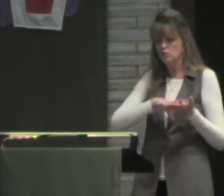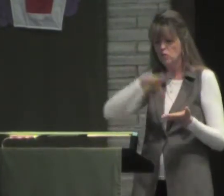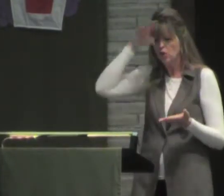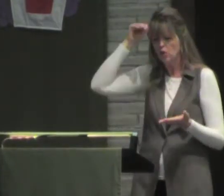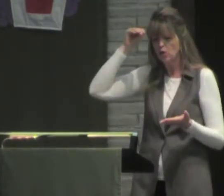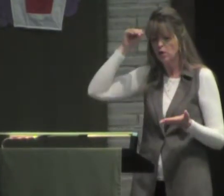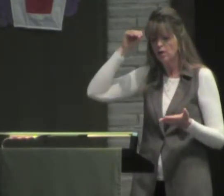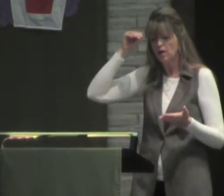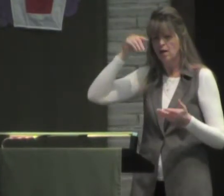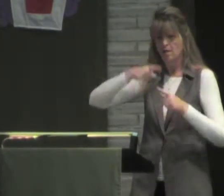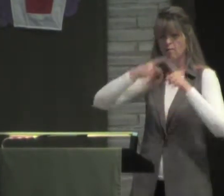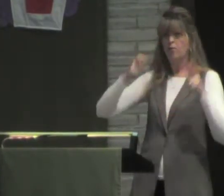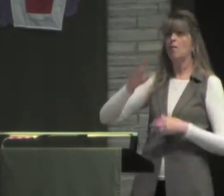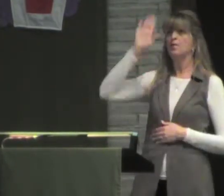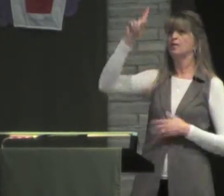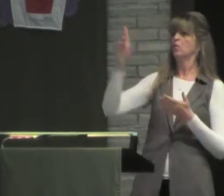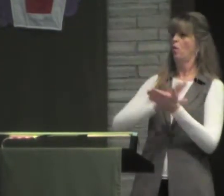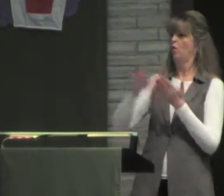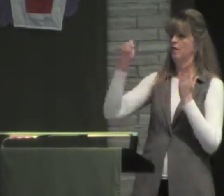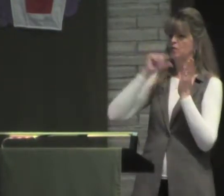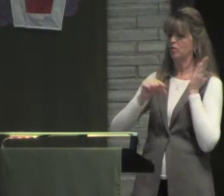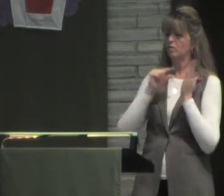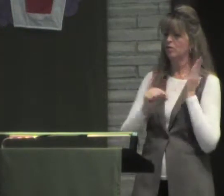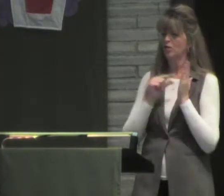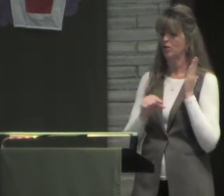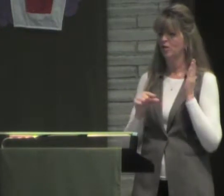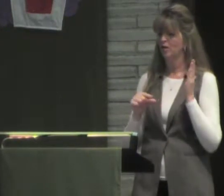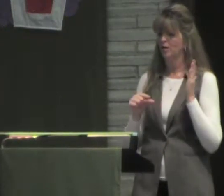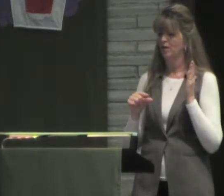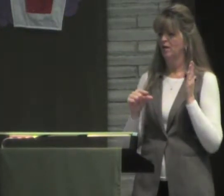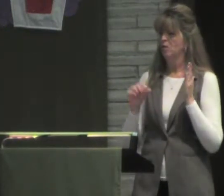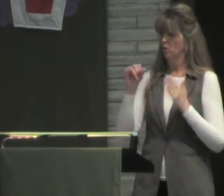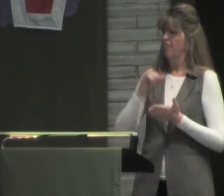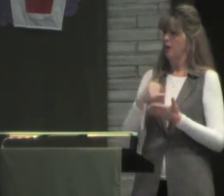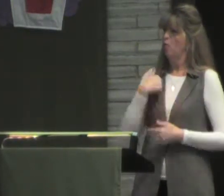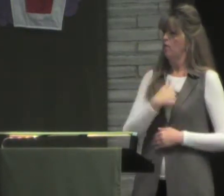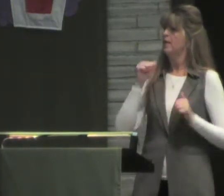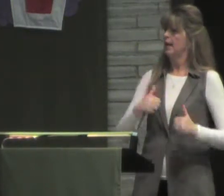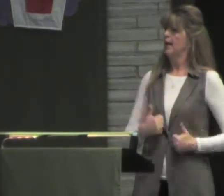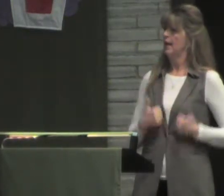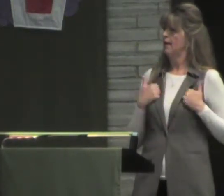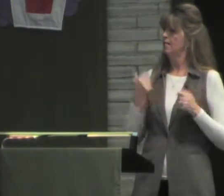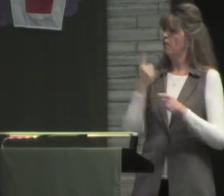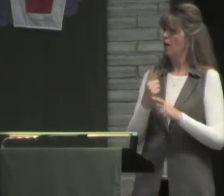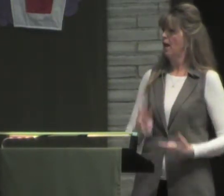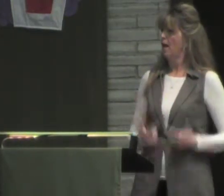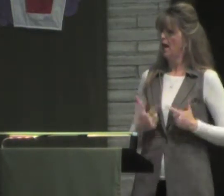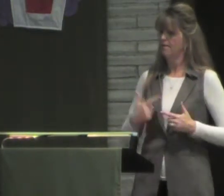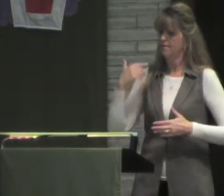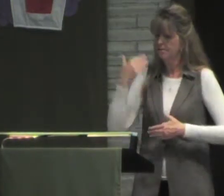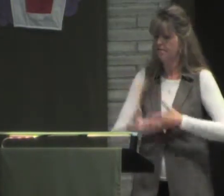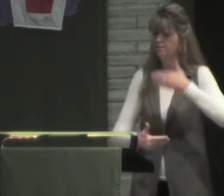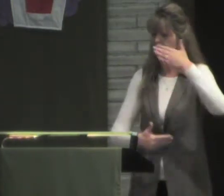show us what God wants us to know from God's Holy Scriptures, so that we can live accordingly.